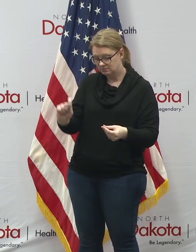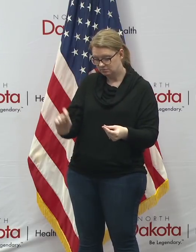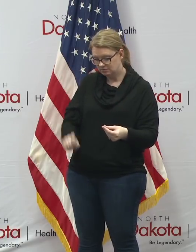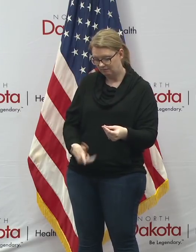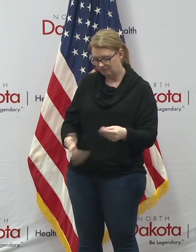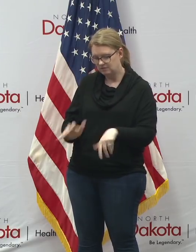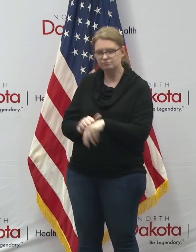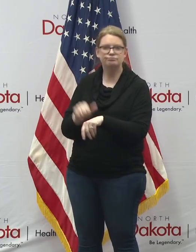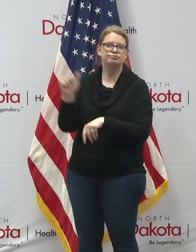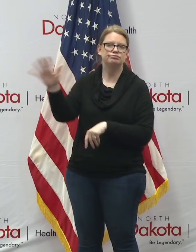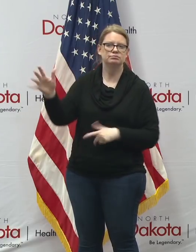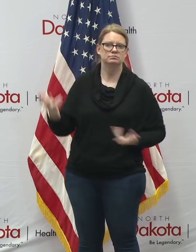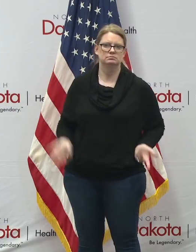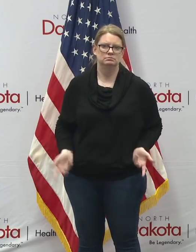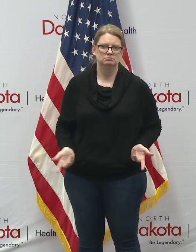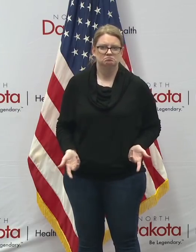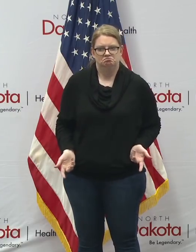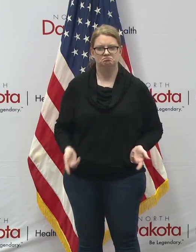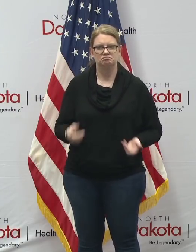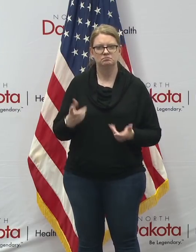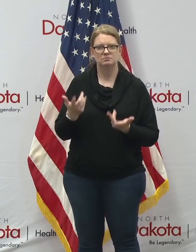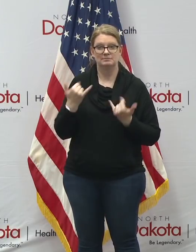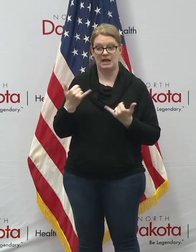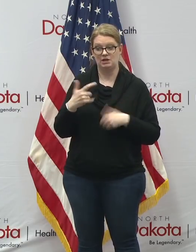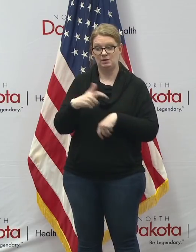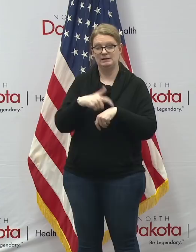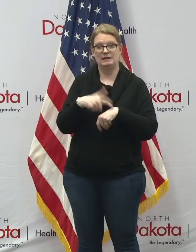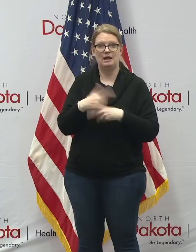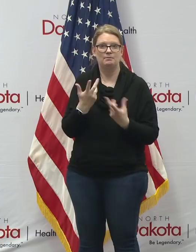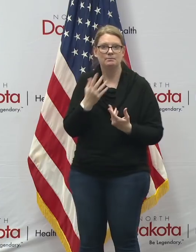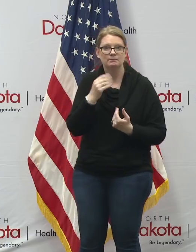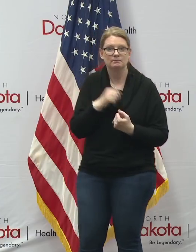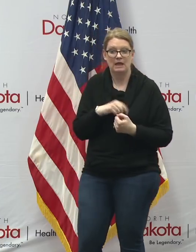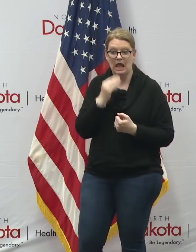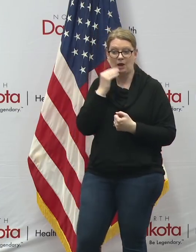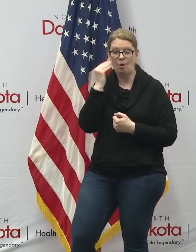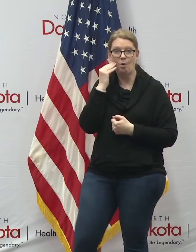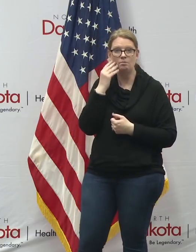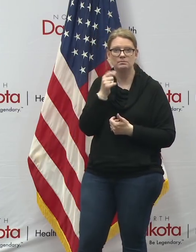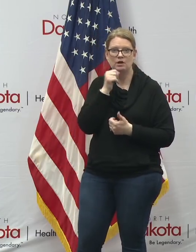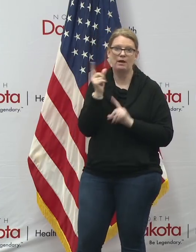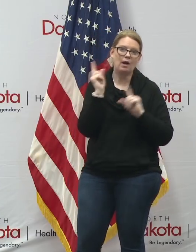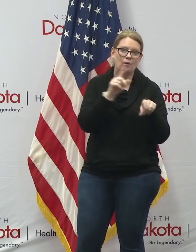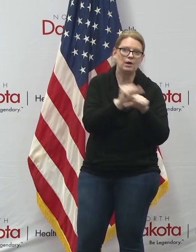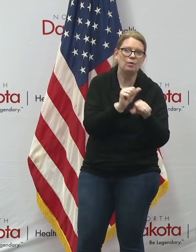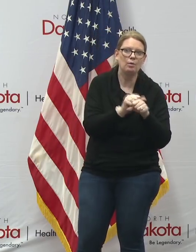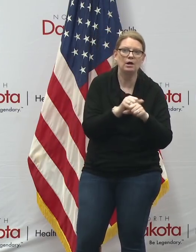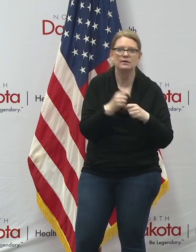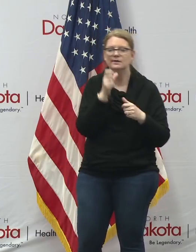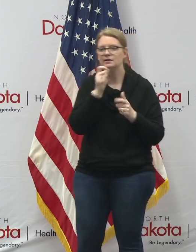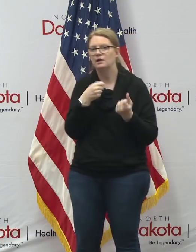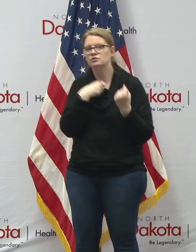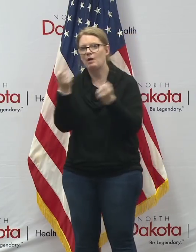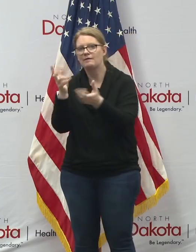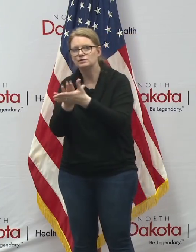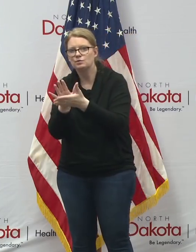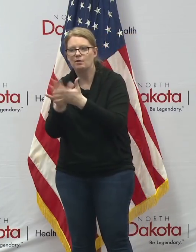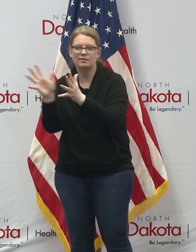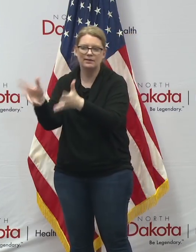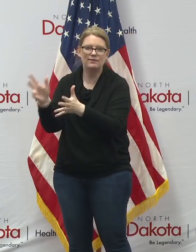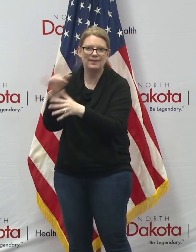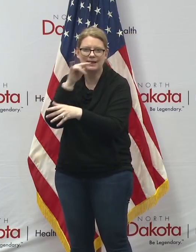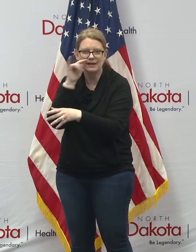home everybody should have time to fill out a mail-in ballot because you're saving all that time that you're not commuting every day or dropping kids off at school so